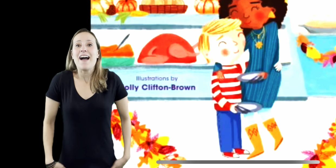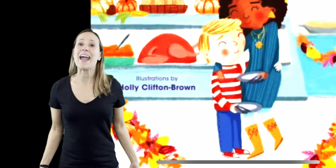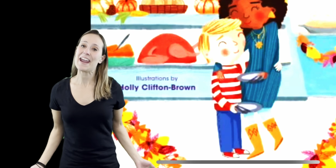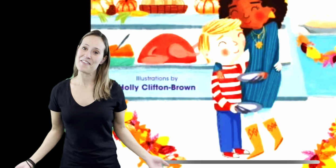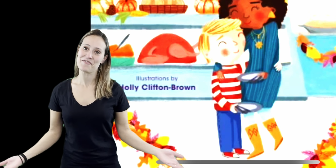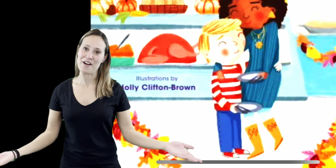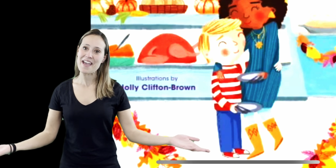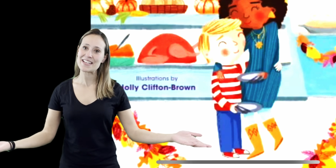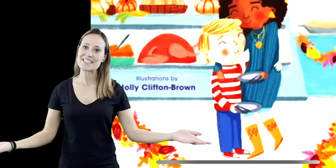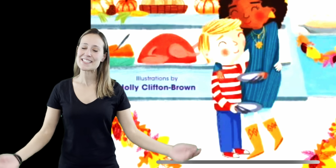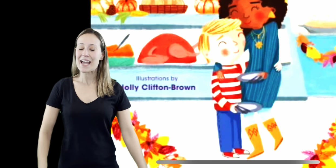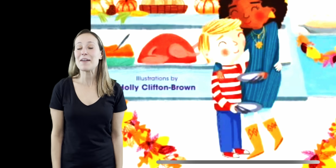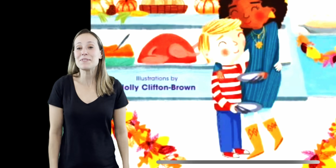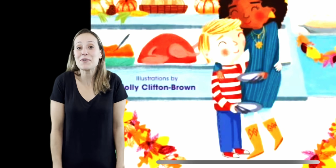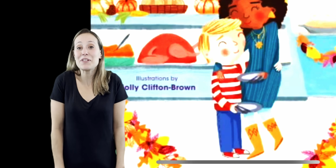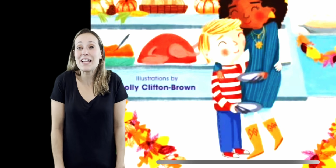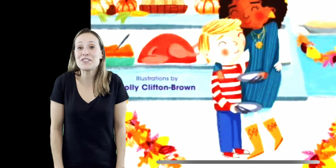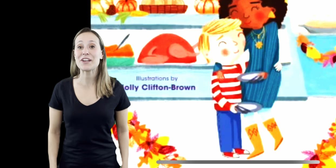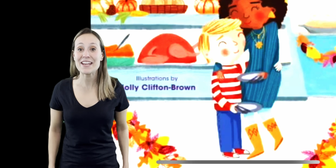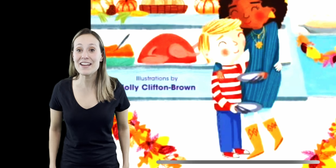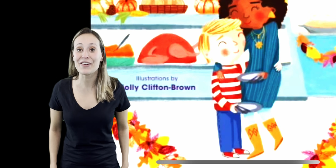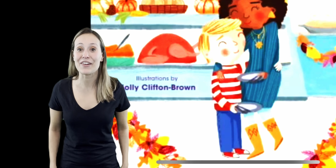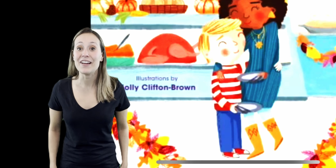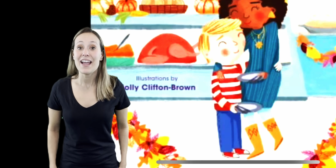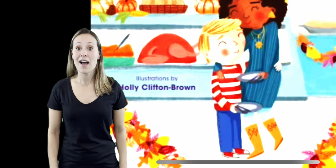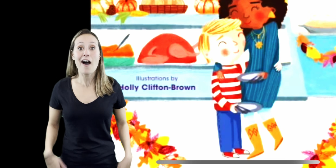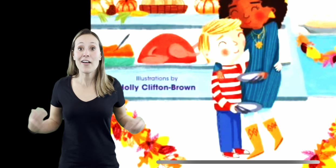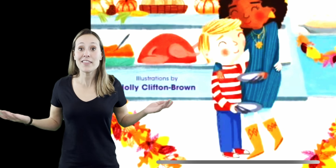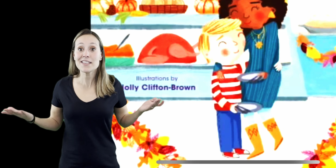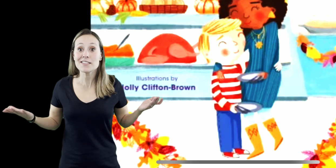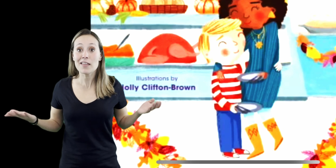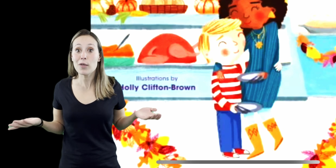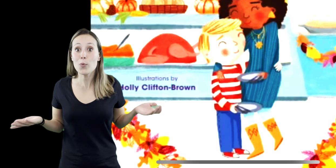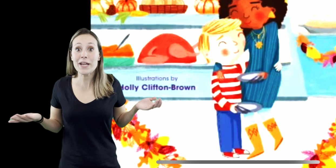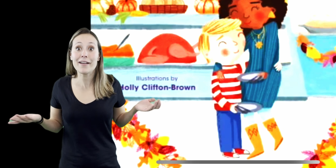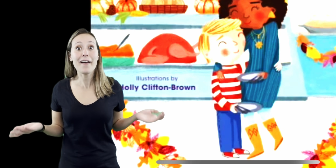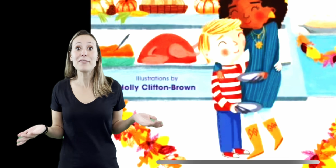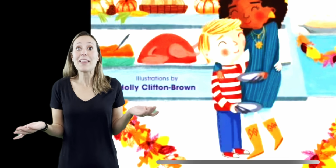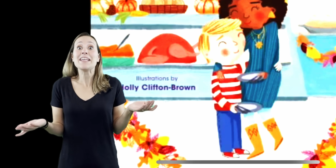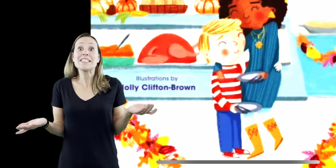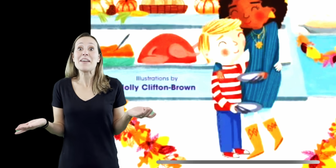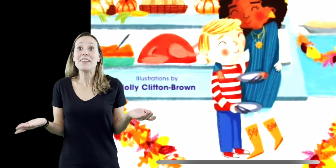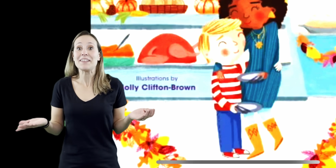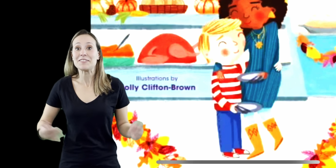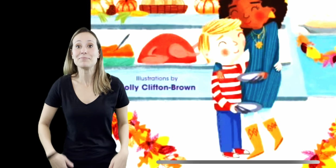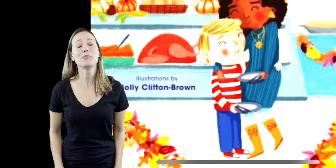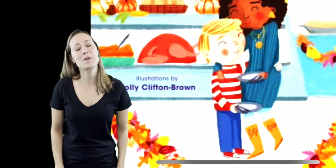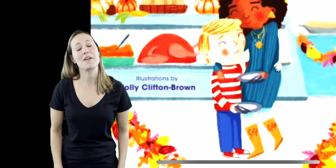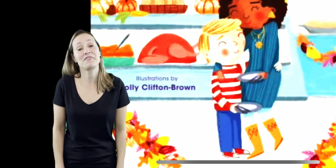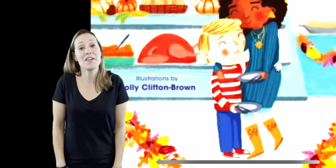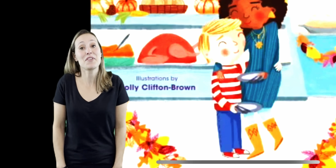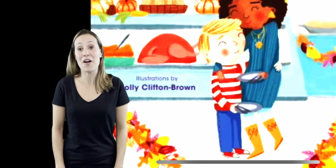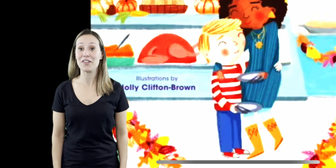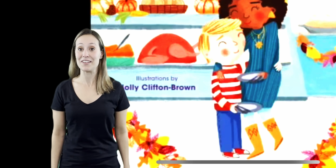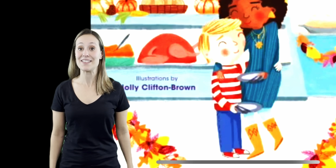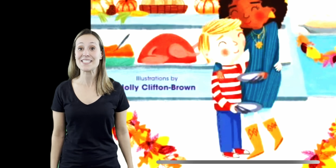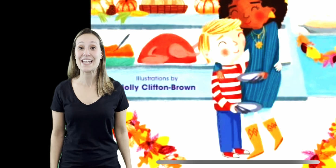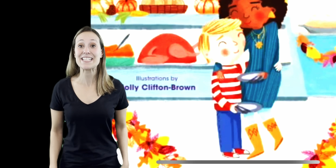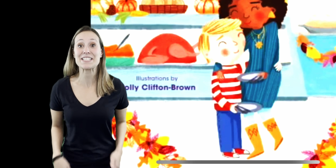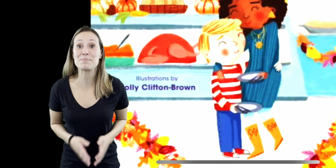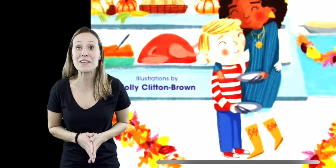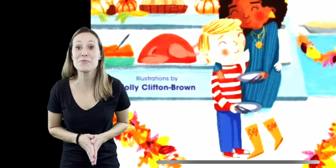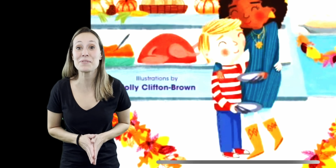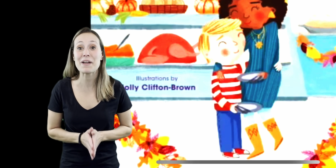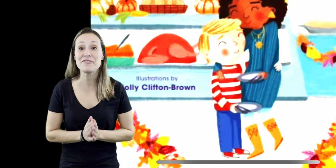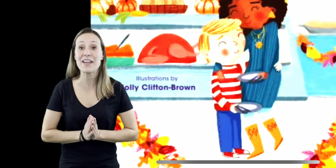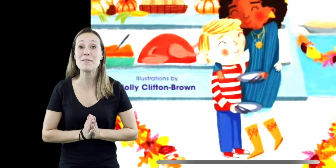Hey friends! I'm so glad you're here on this the week of Thanksgiving! One of my favorite holidays because